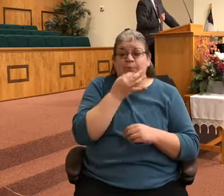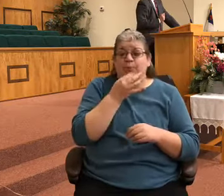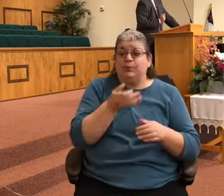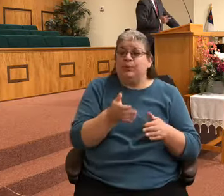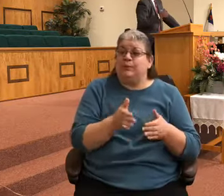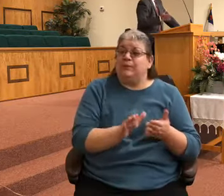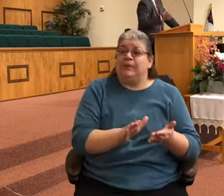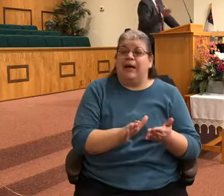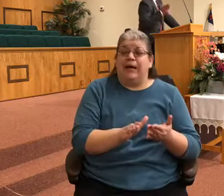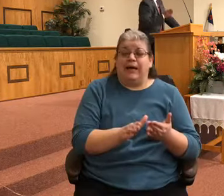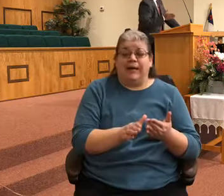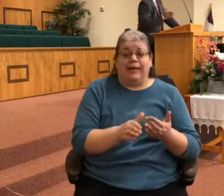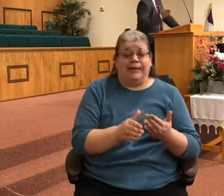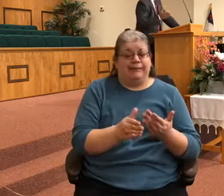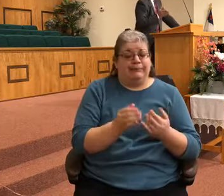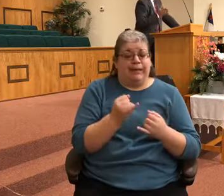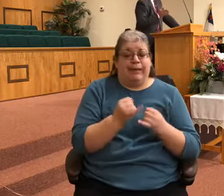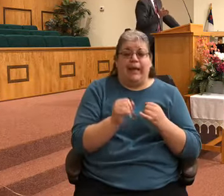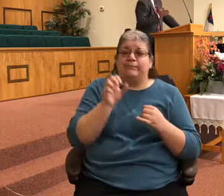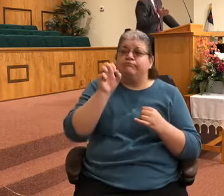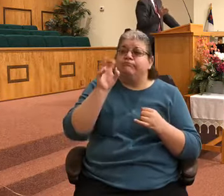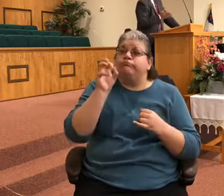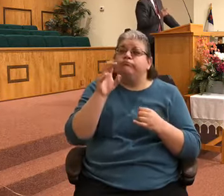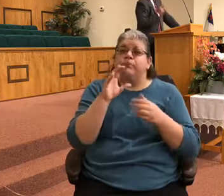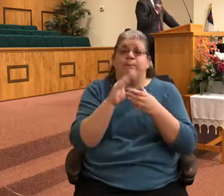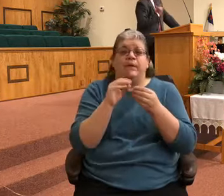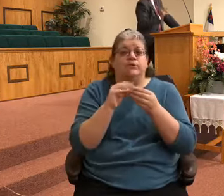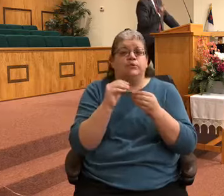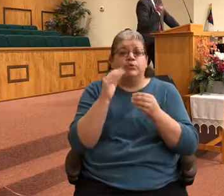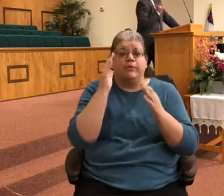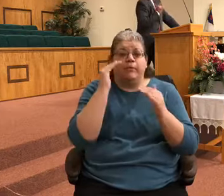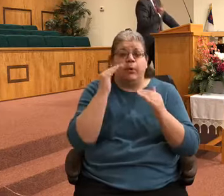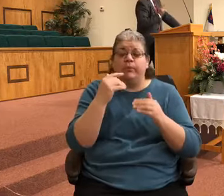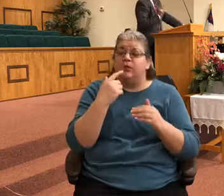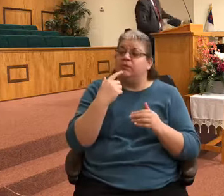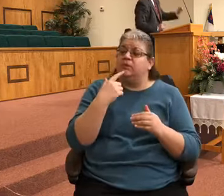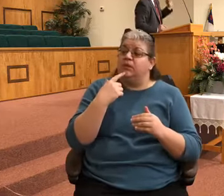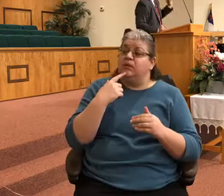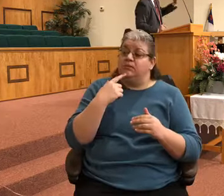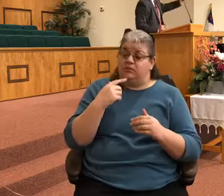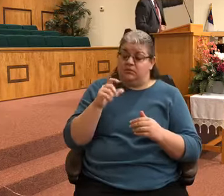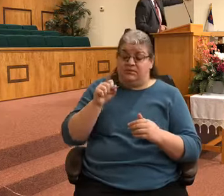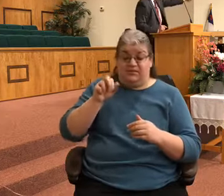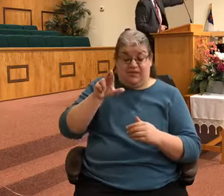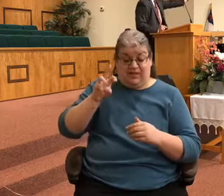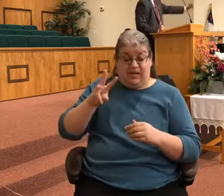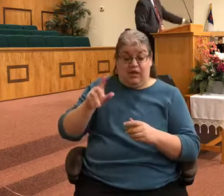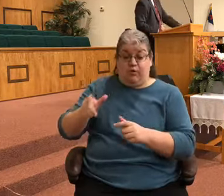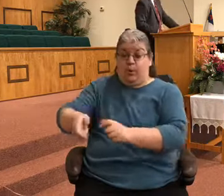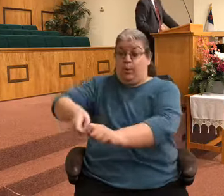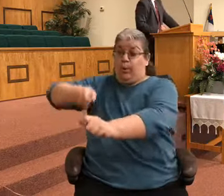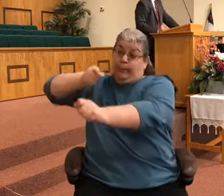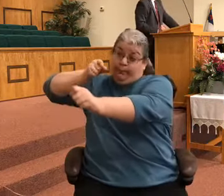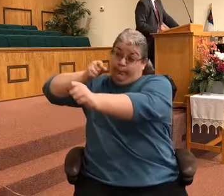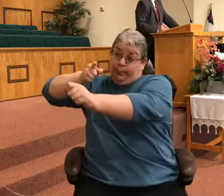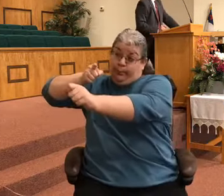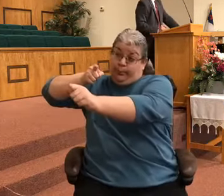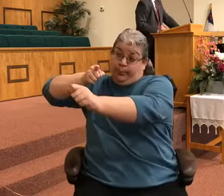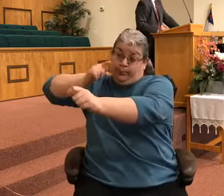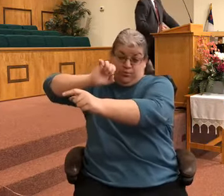He tells the king, says, I want you to shoot that arrow through the window toward the east. And